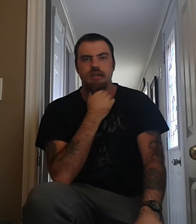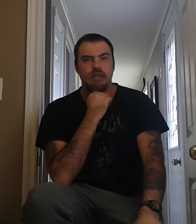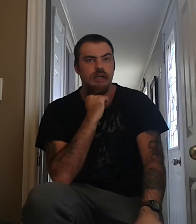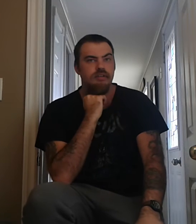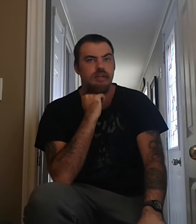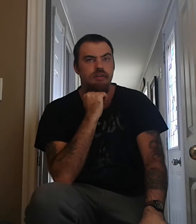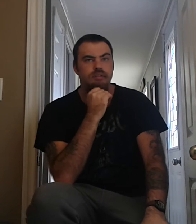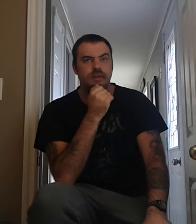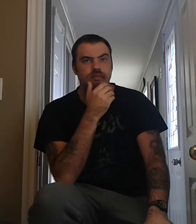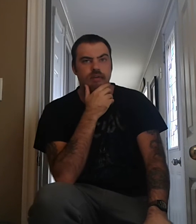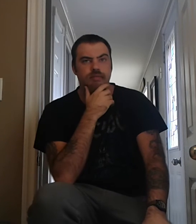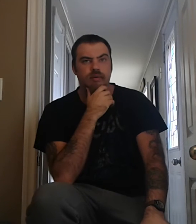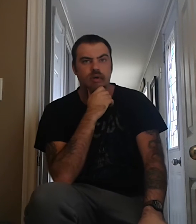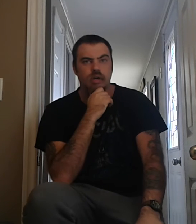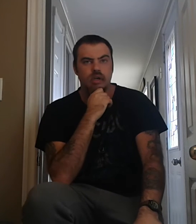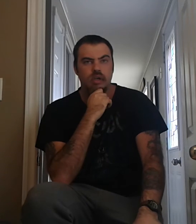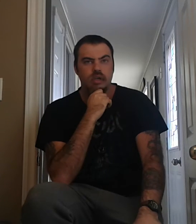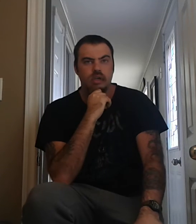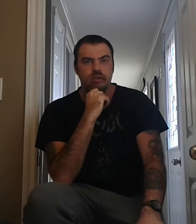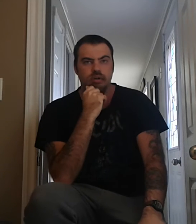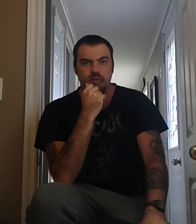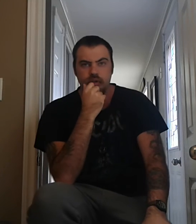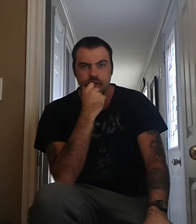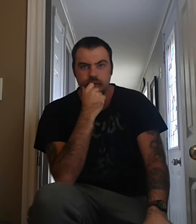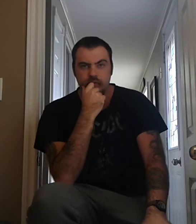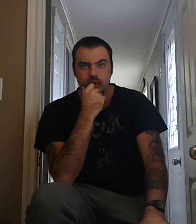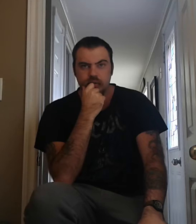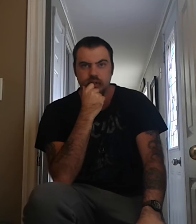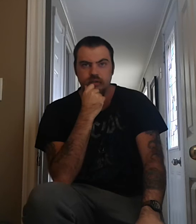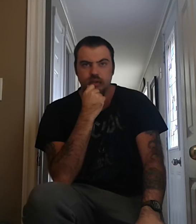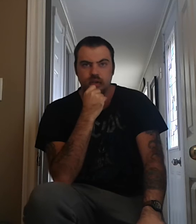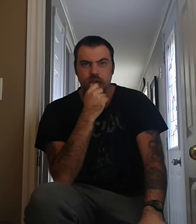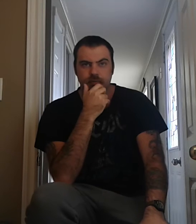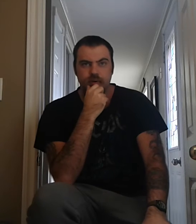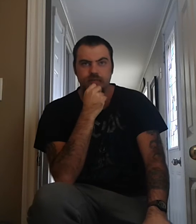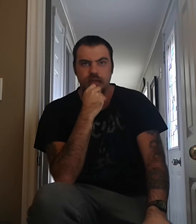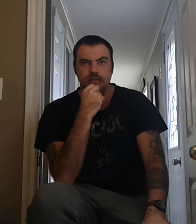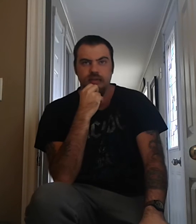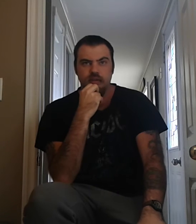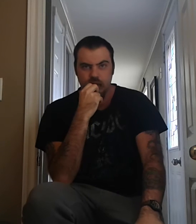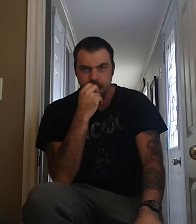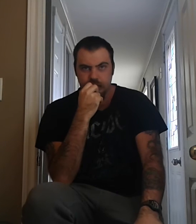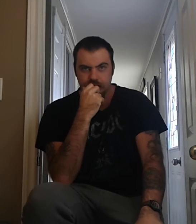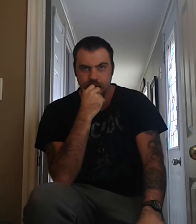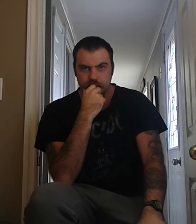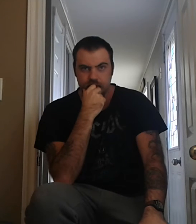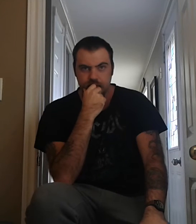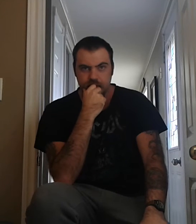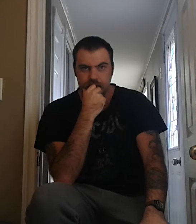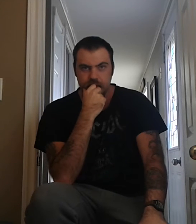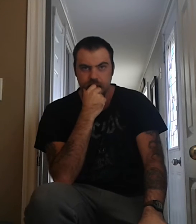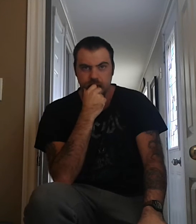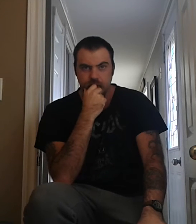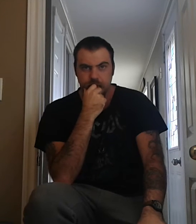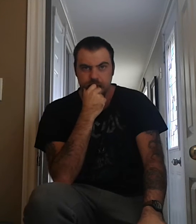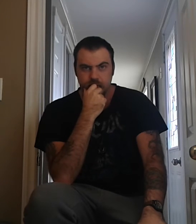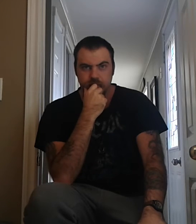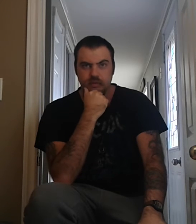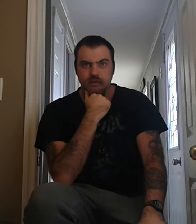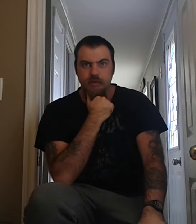1974. So, really, you're thinking, oh, geez, they formed in 1973, so it took them